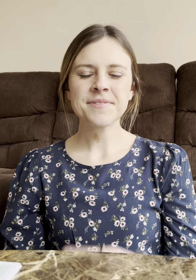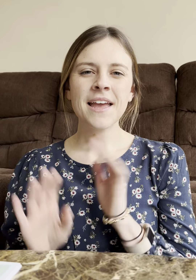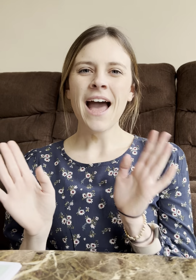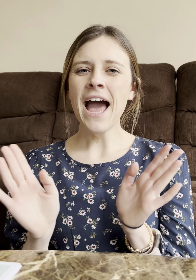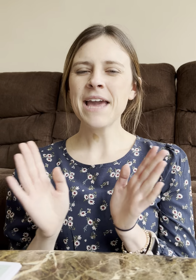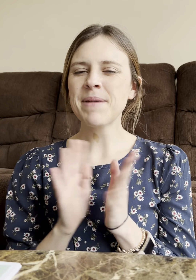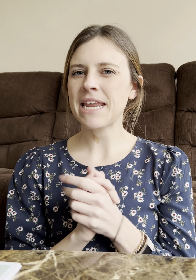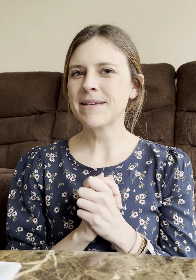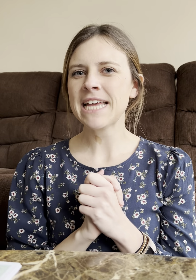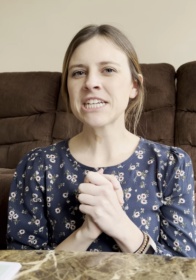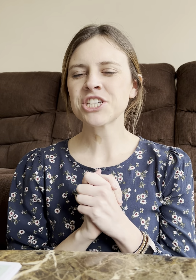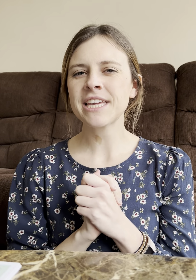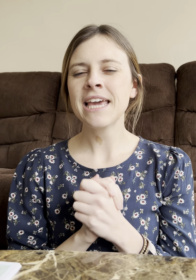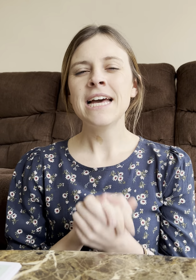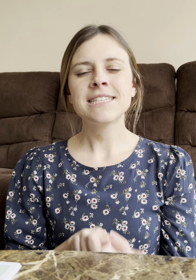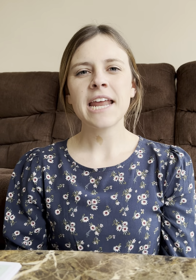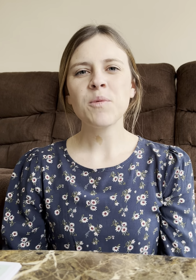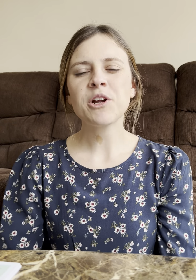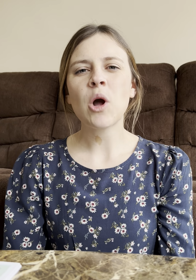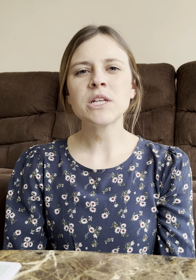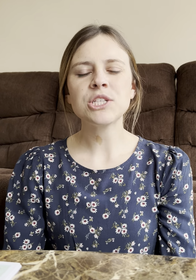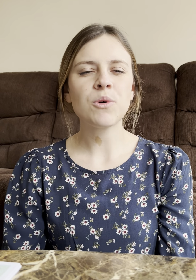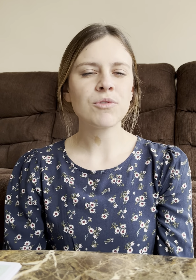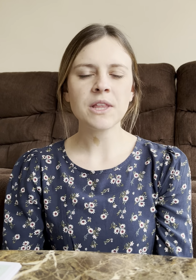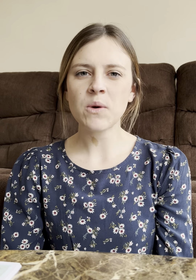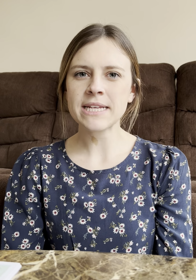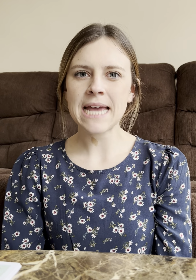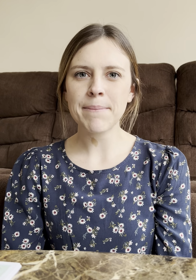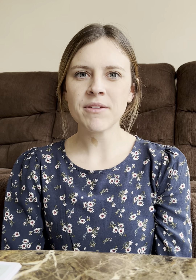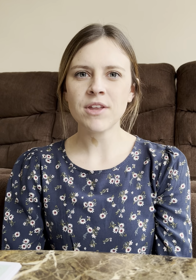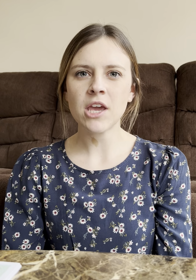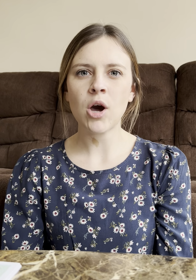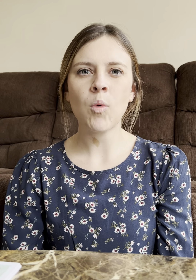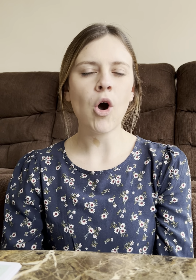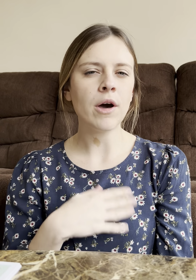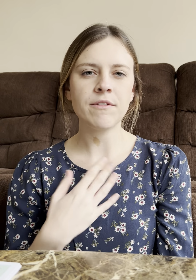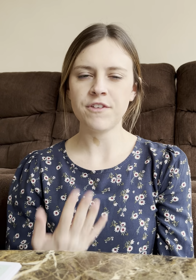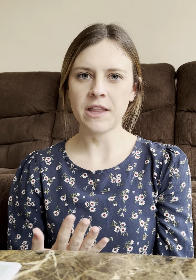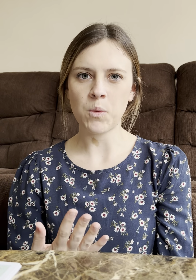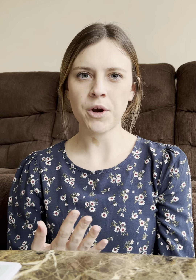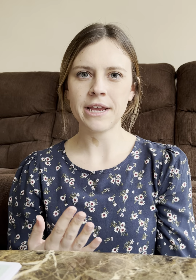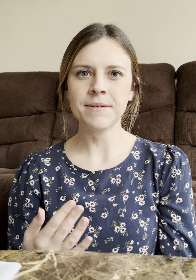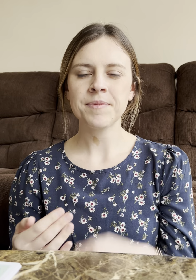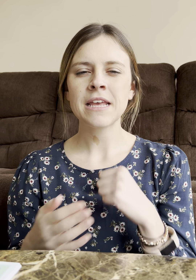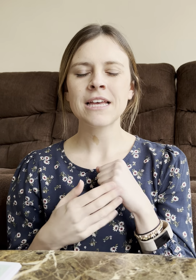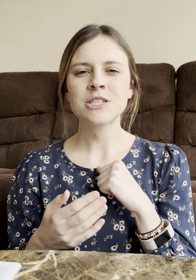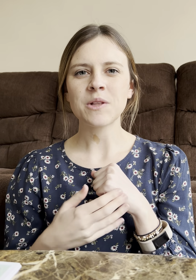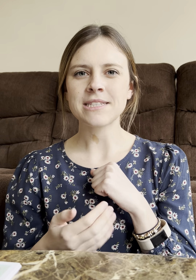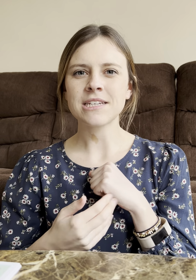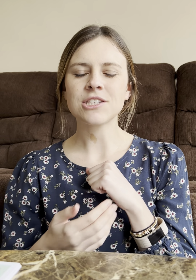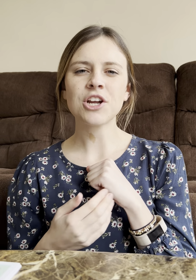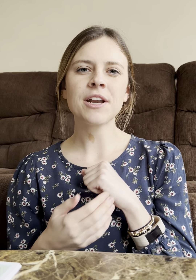Hi, my name is Ashley. Today we are going to do a really quick tapping video on feeling worry. So let's get started.